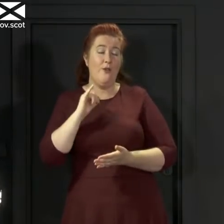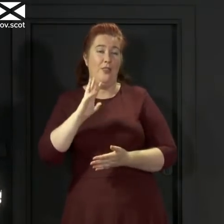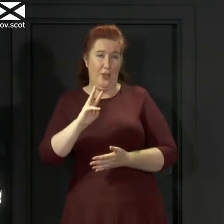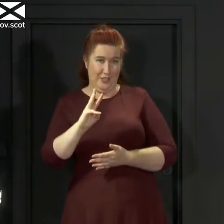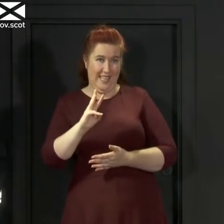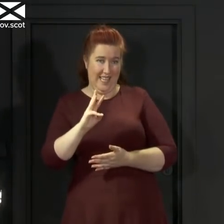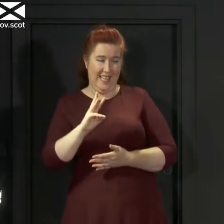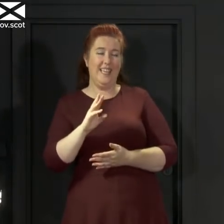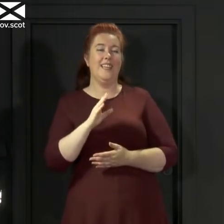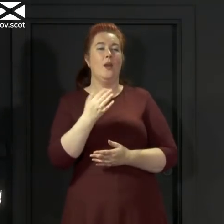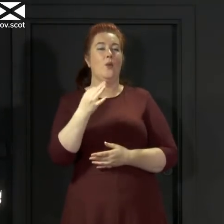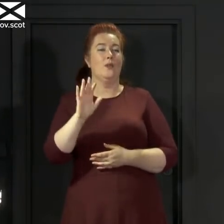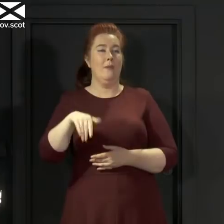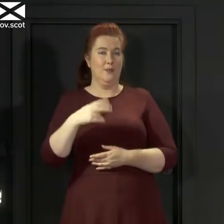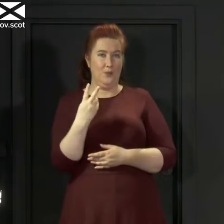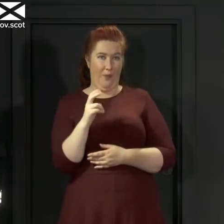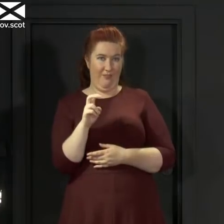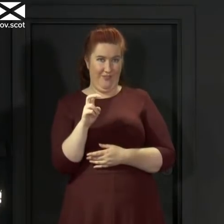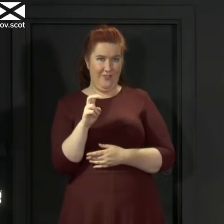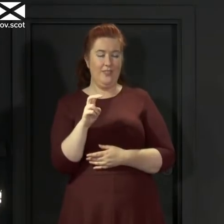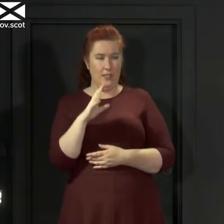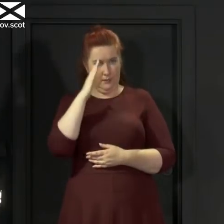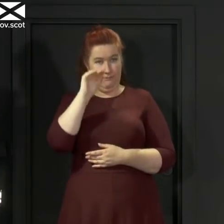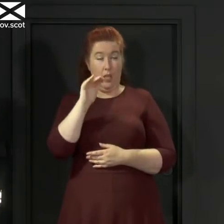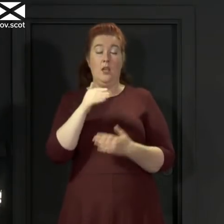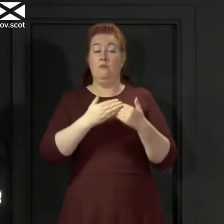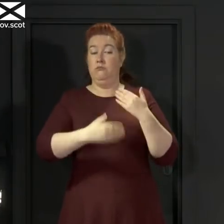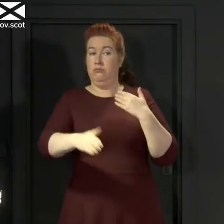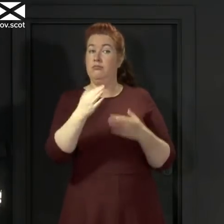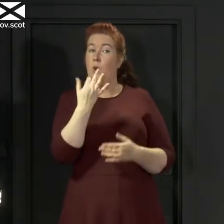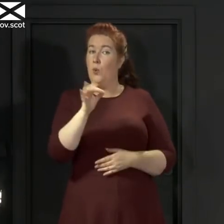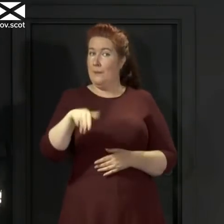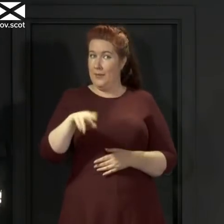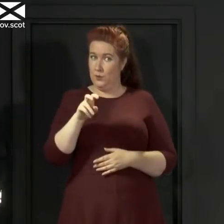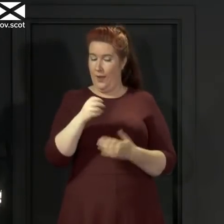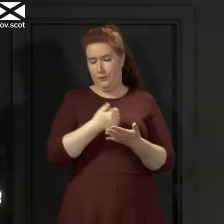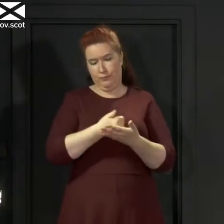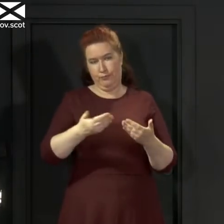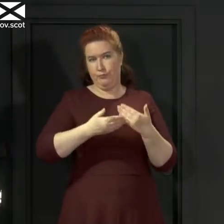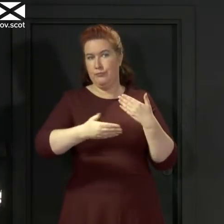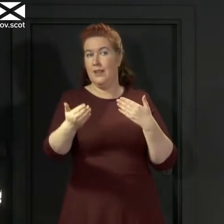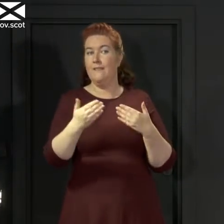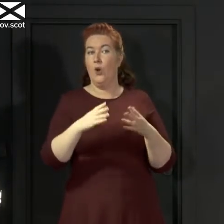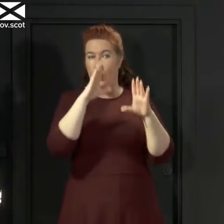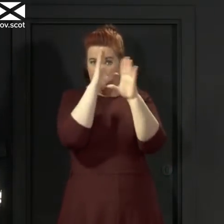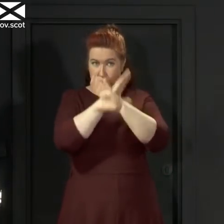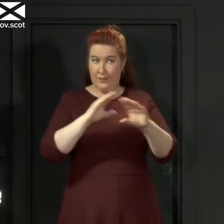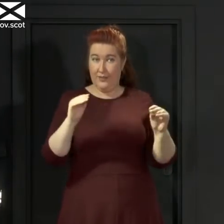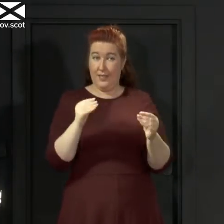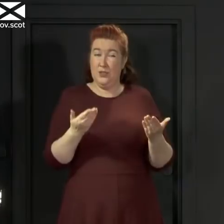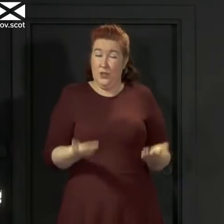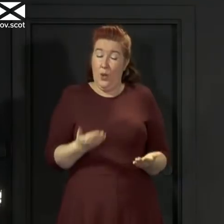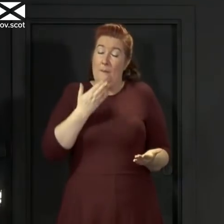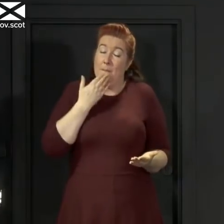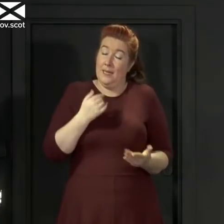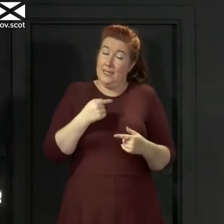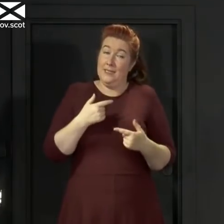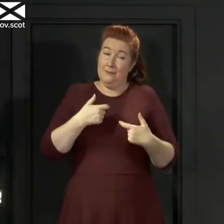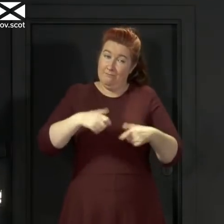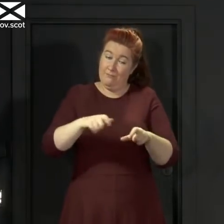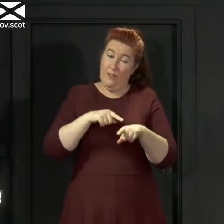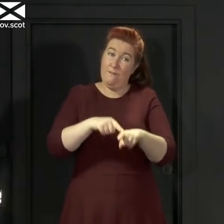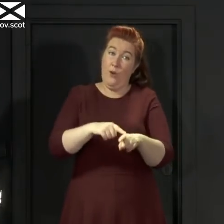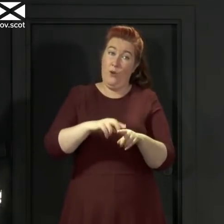12.15 the earlier time which I'll remind you is now the standard time for these briefings in the meantime please continue to follow the facts